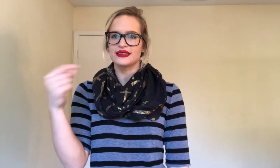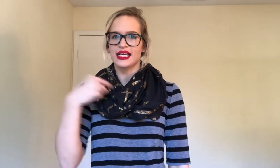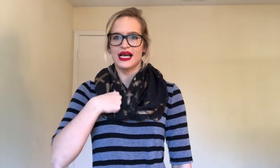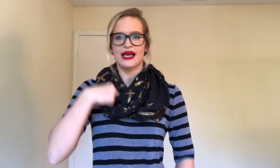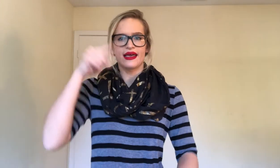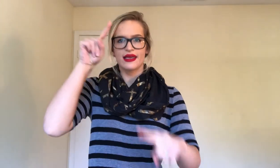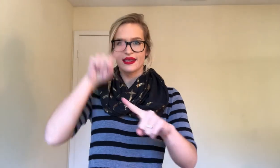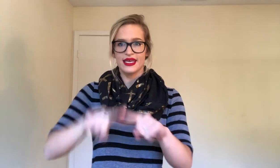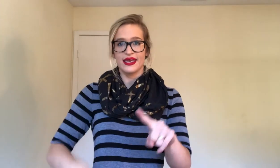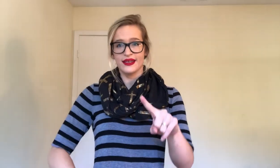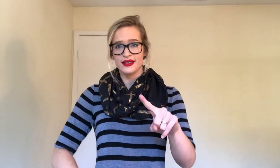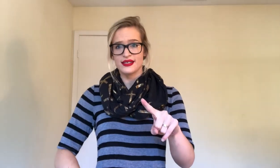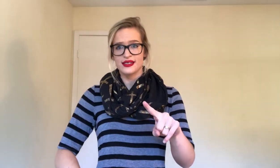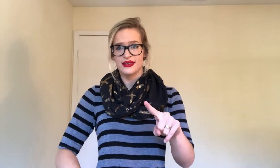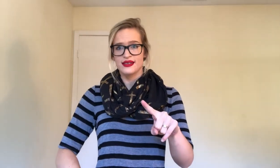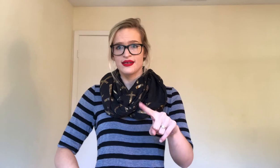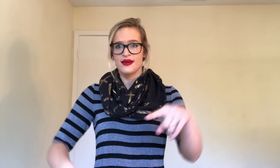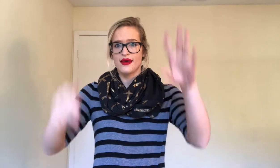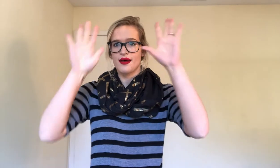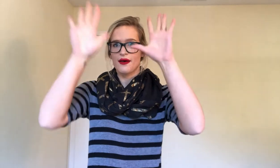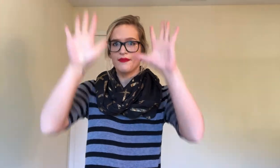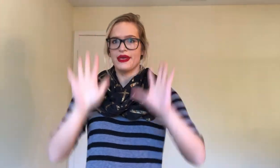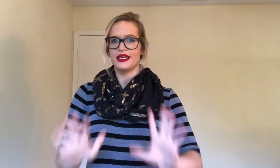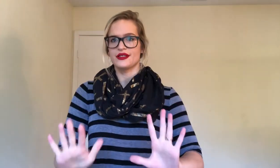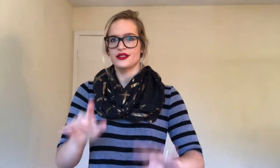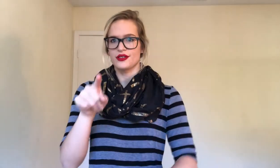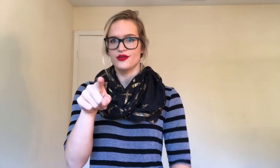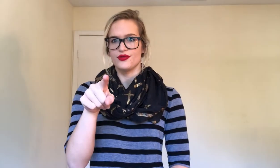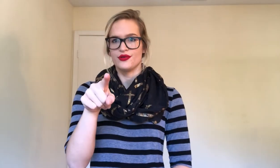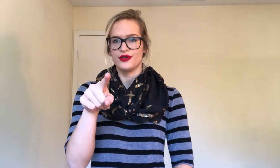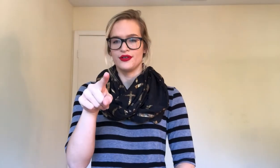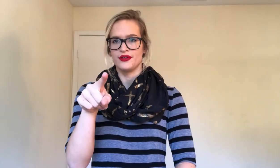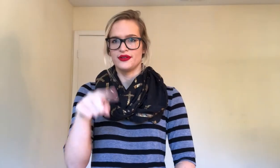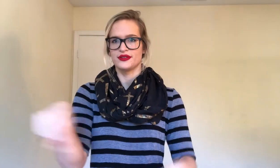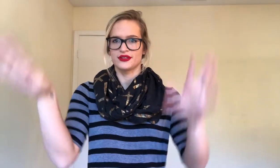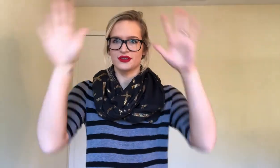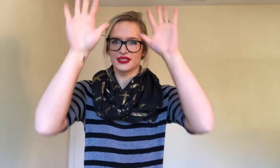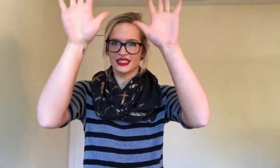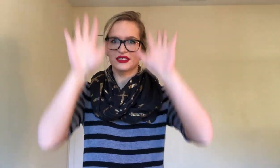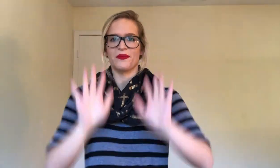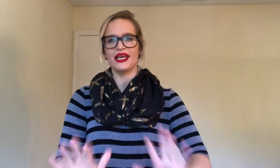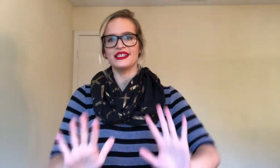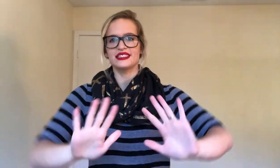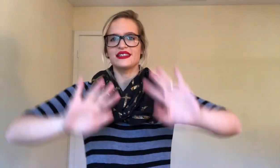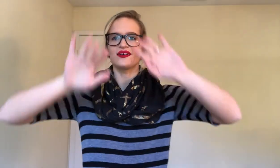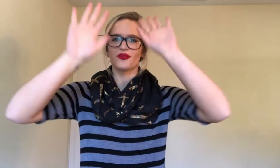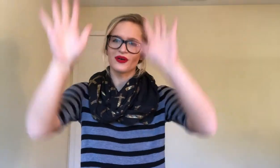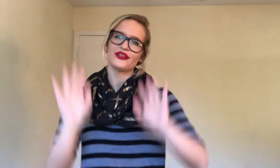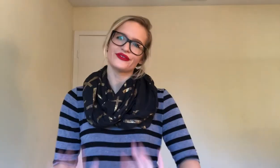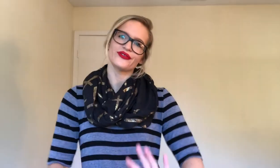I can't amaze you. So this is amazing or wonderful,